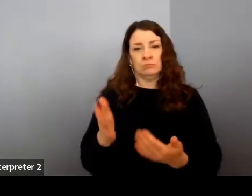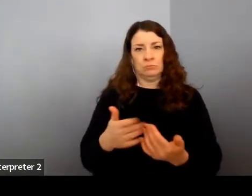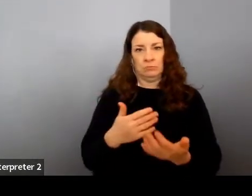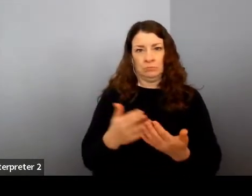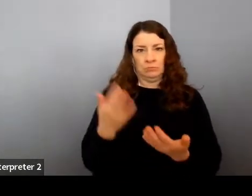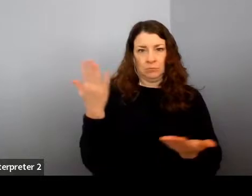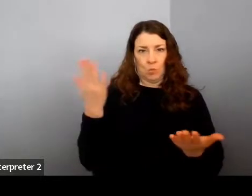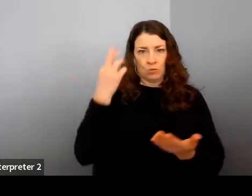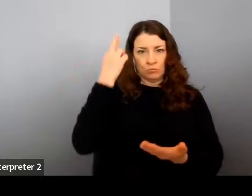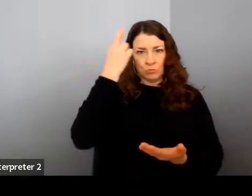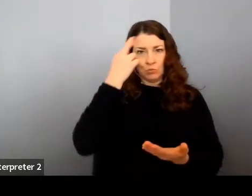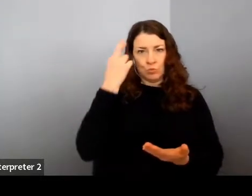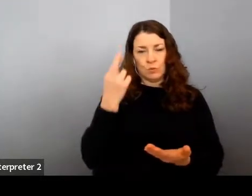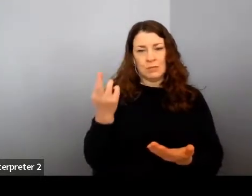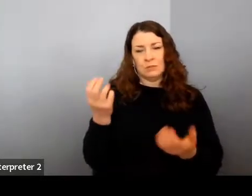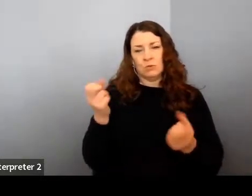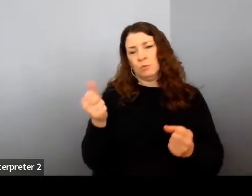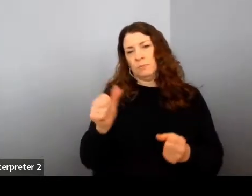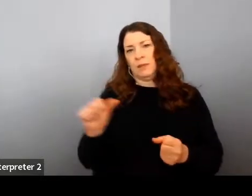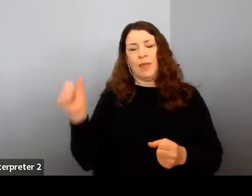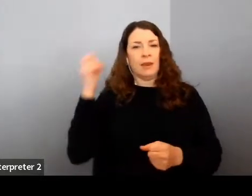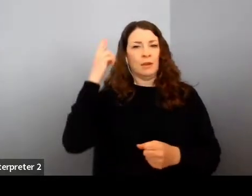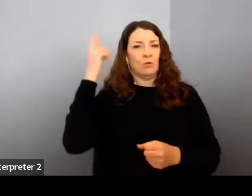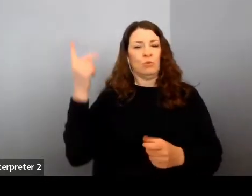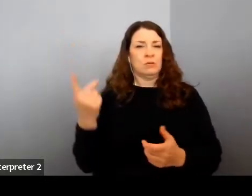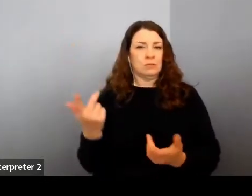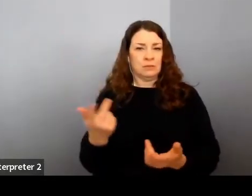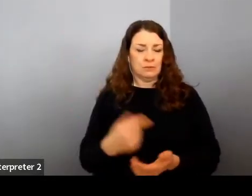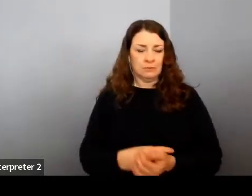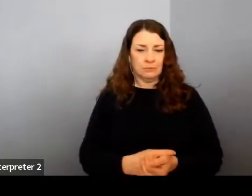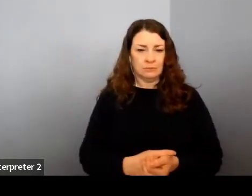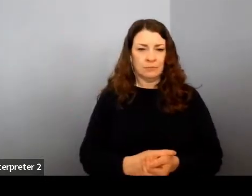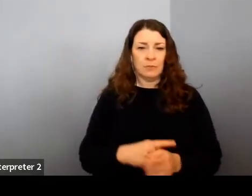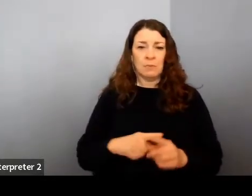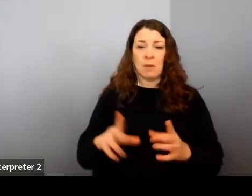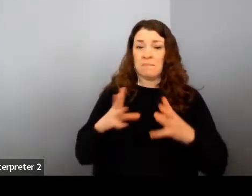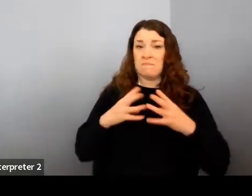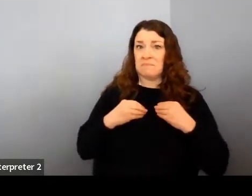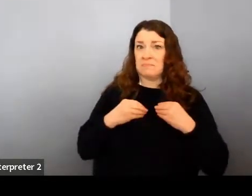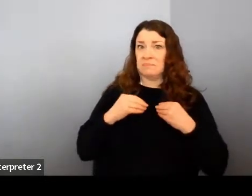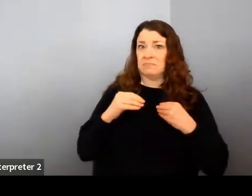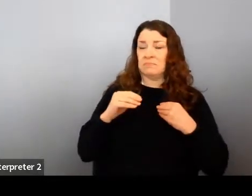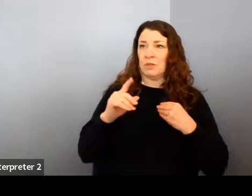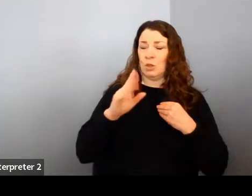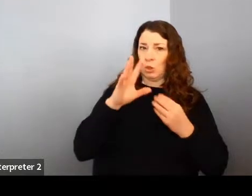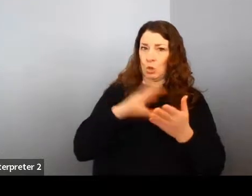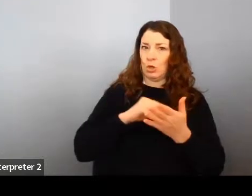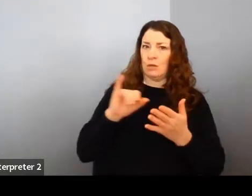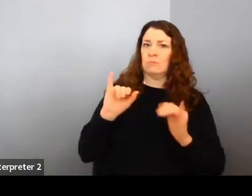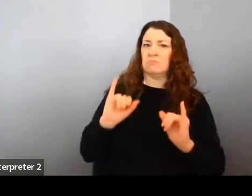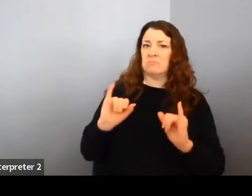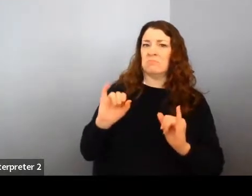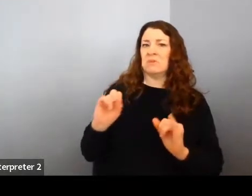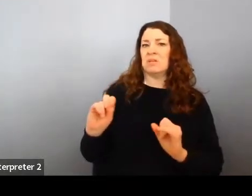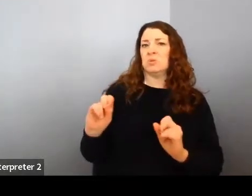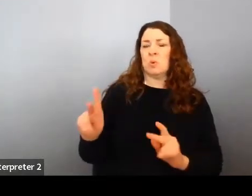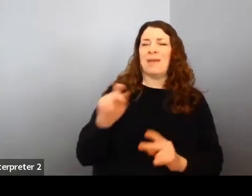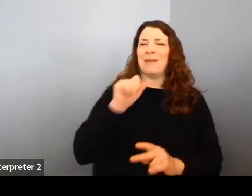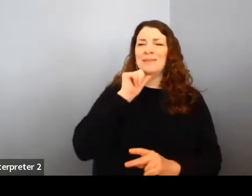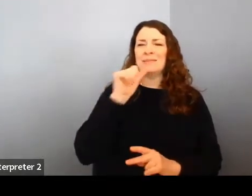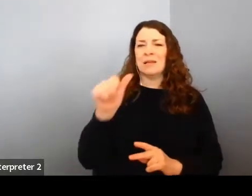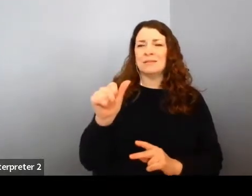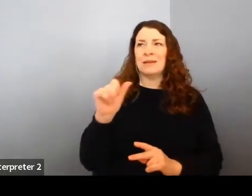right? You know, you take your pick, it's arbitrary, but learning to be okay with that. And to know that that's not a reflection on me,